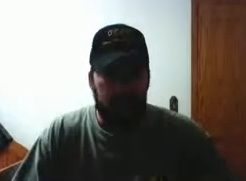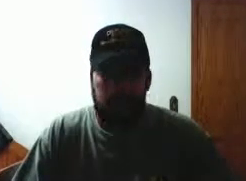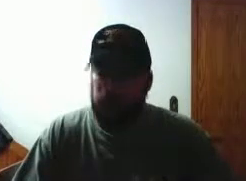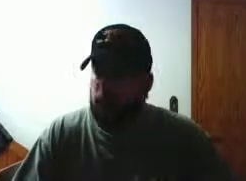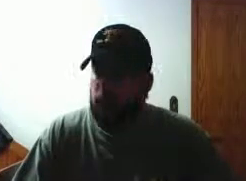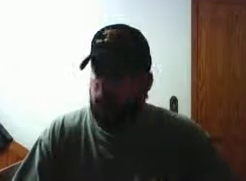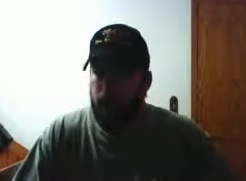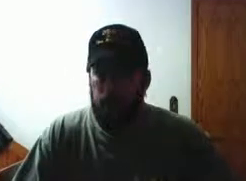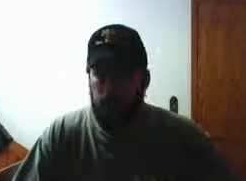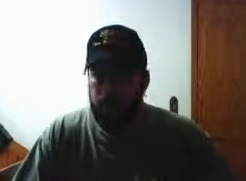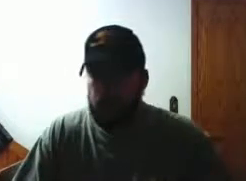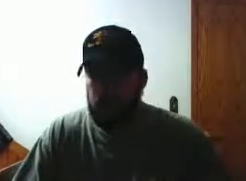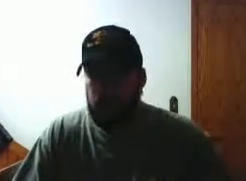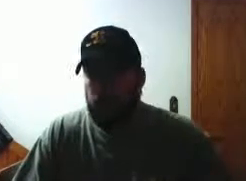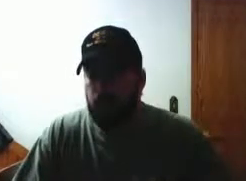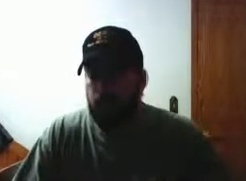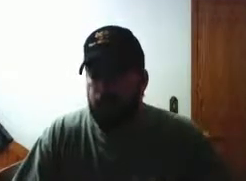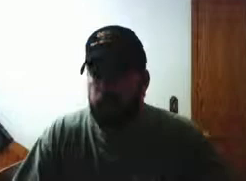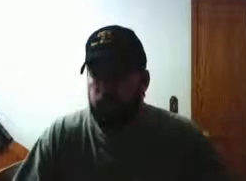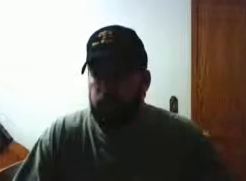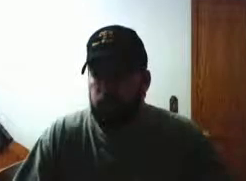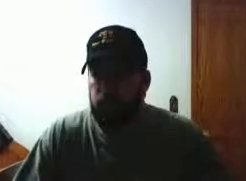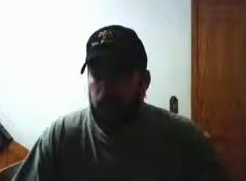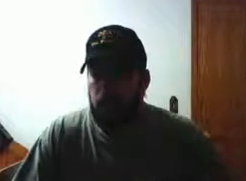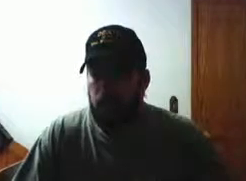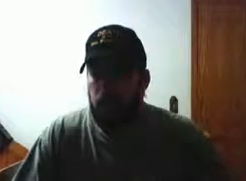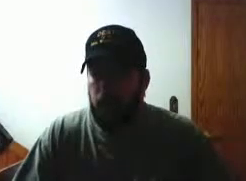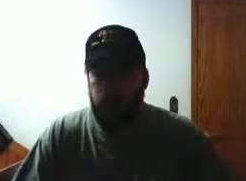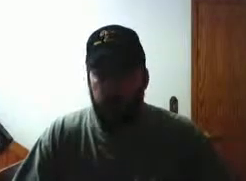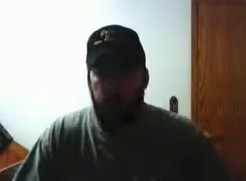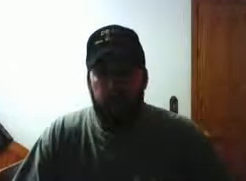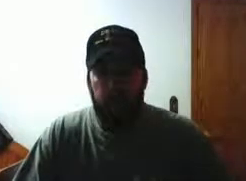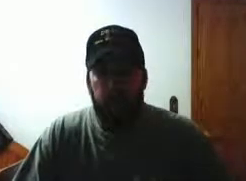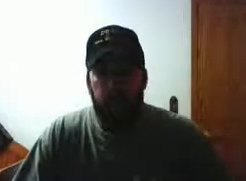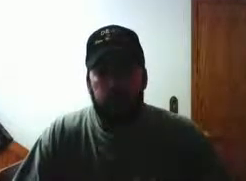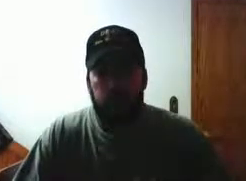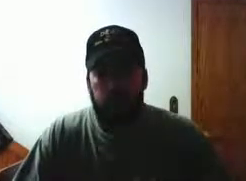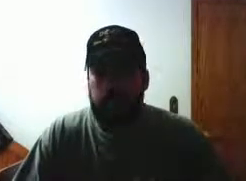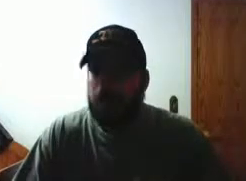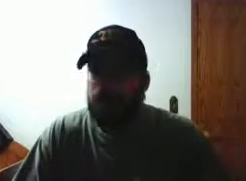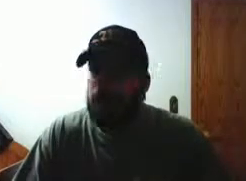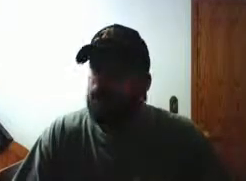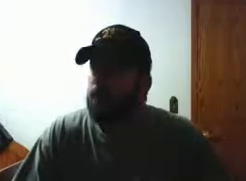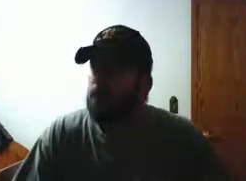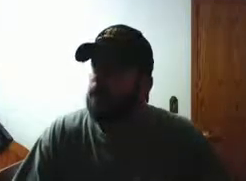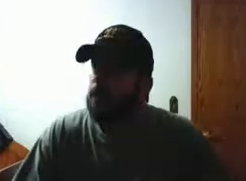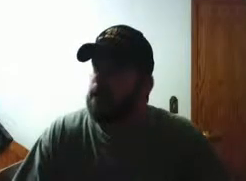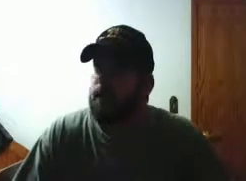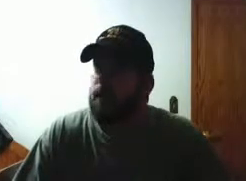let's go scuba man list goes on and on you know i figured out something i really have i have figured something out